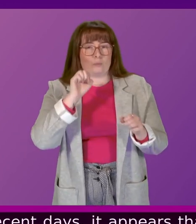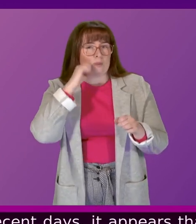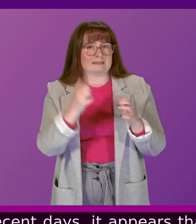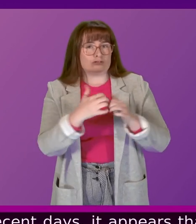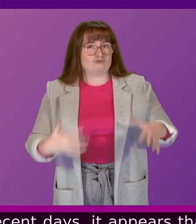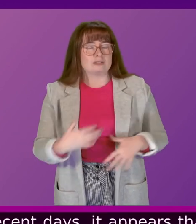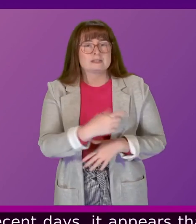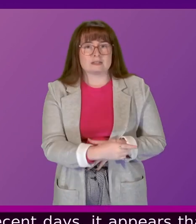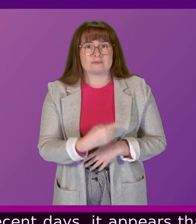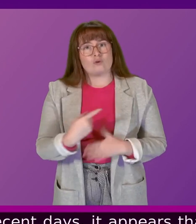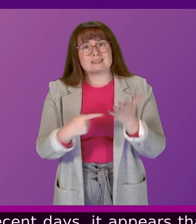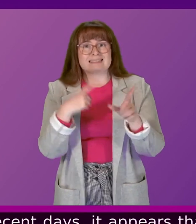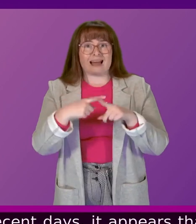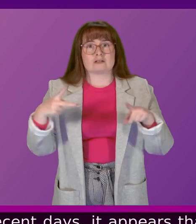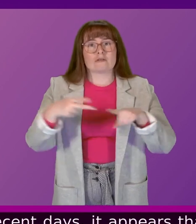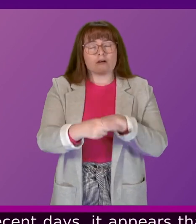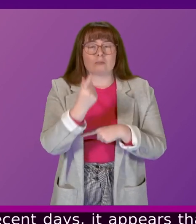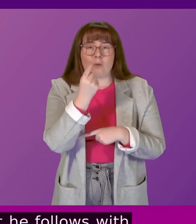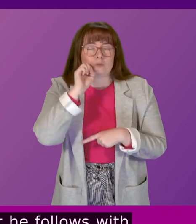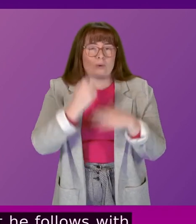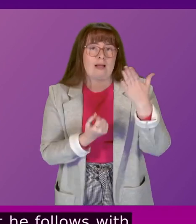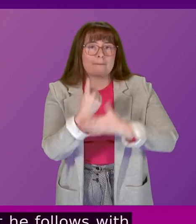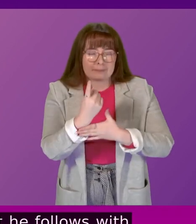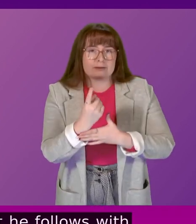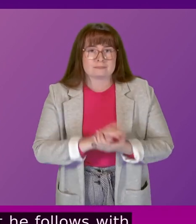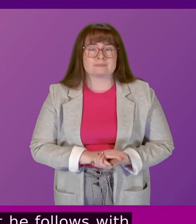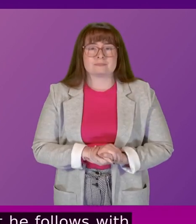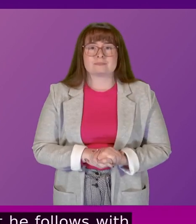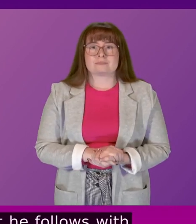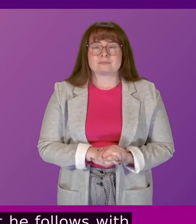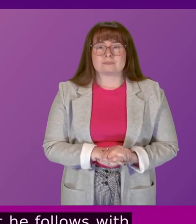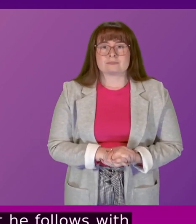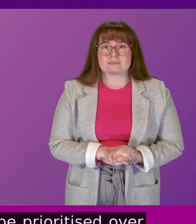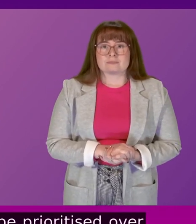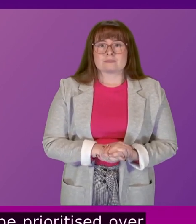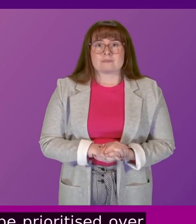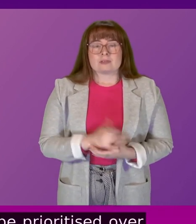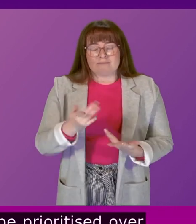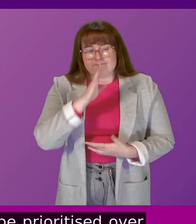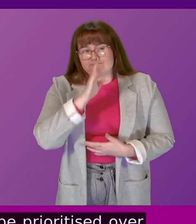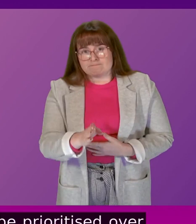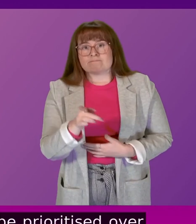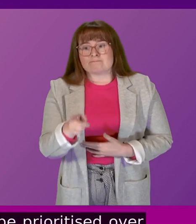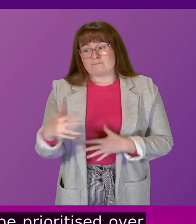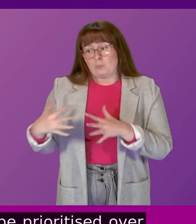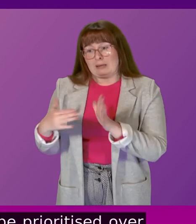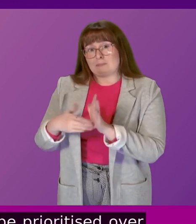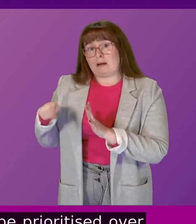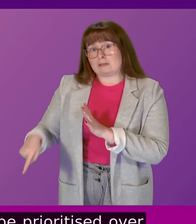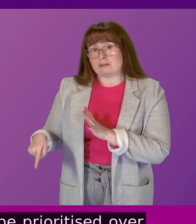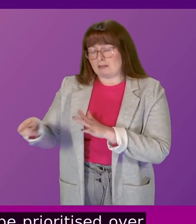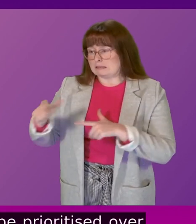suggestions that tax cuts may be prioritised over investment in public services. Bluntly, when Westminster